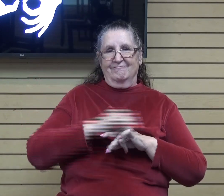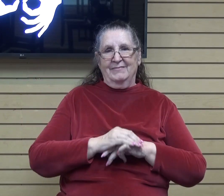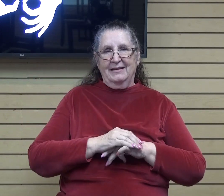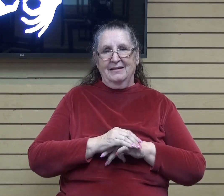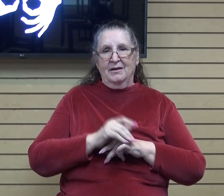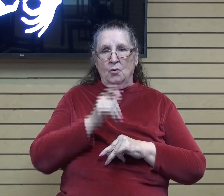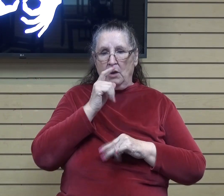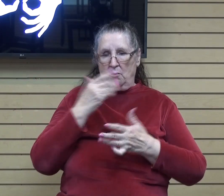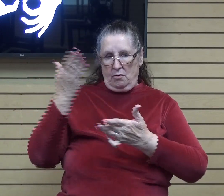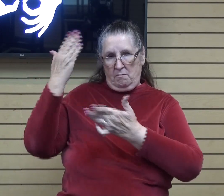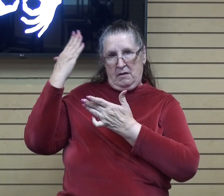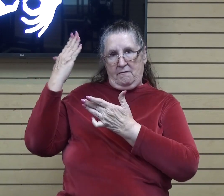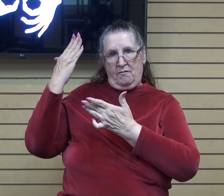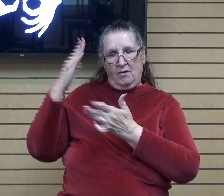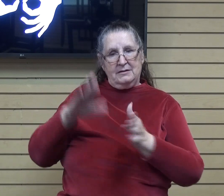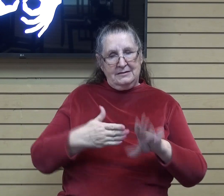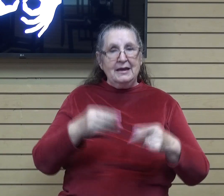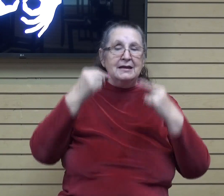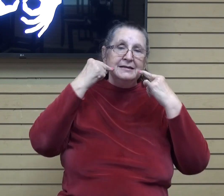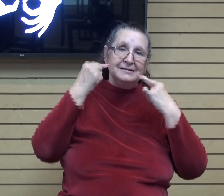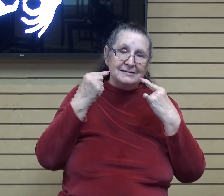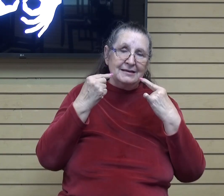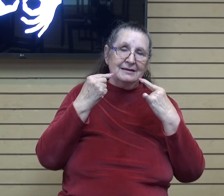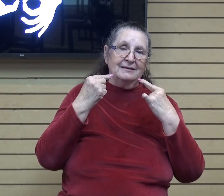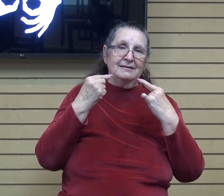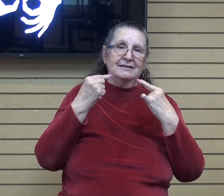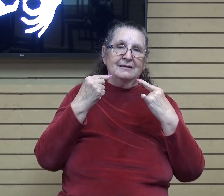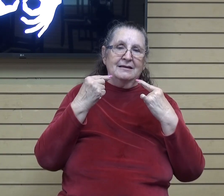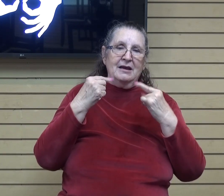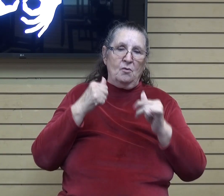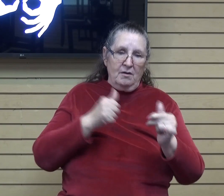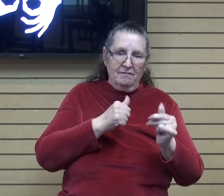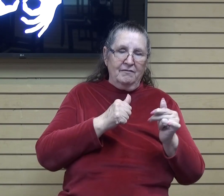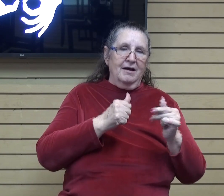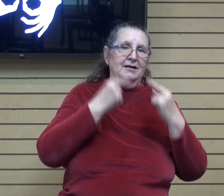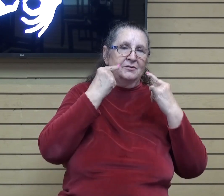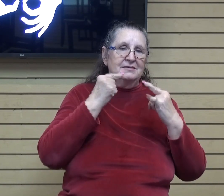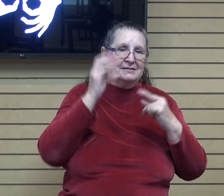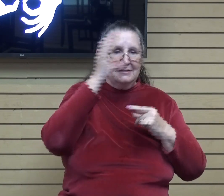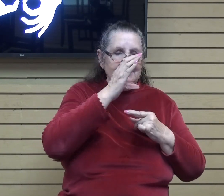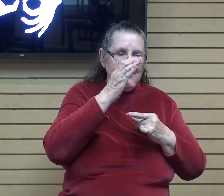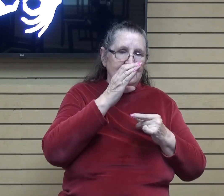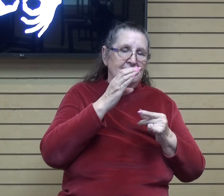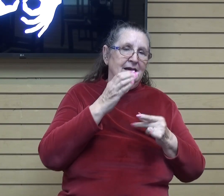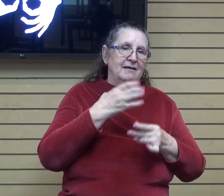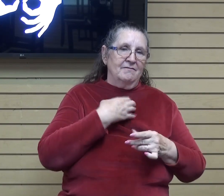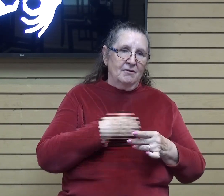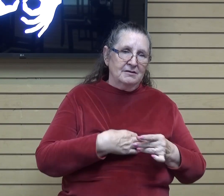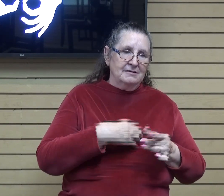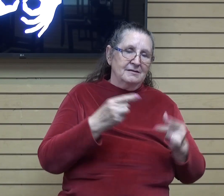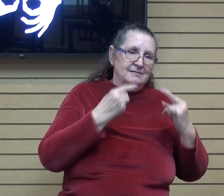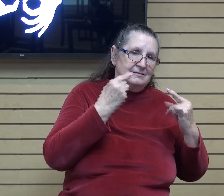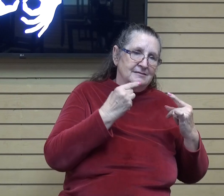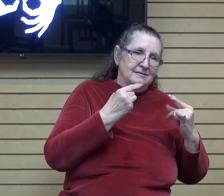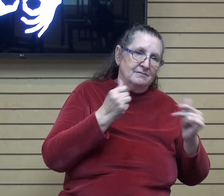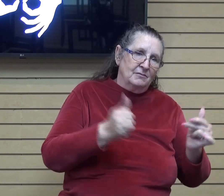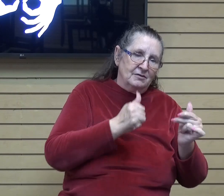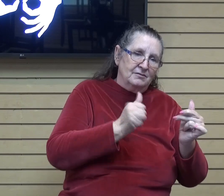were. We were dead in sin. We were following sin, seeking after sin, actively pursuing our own desires,